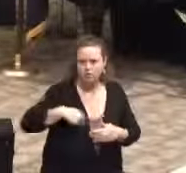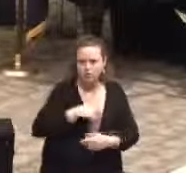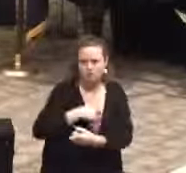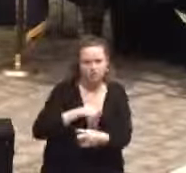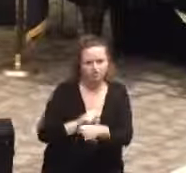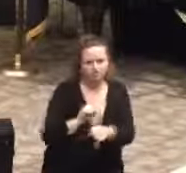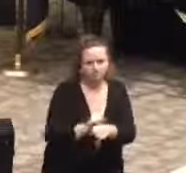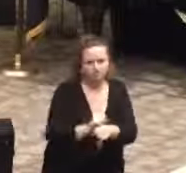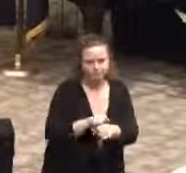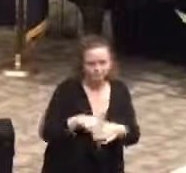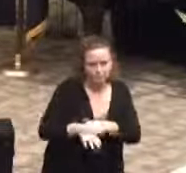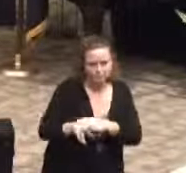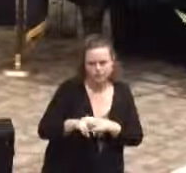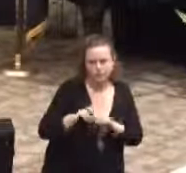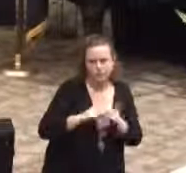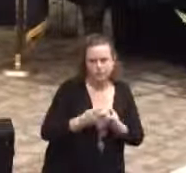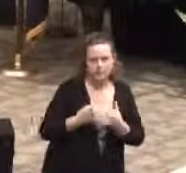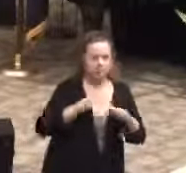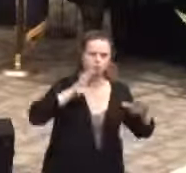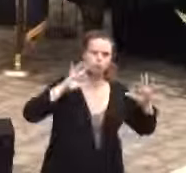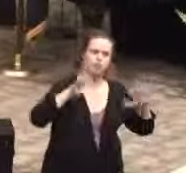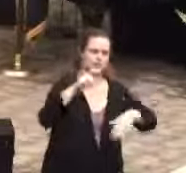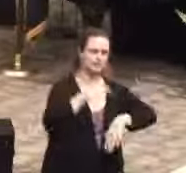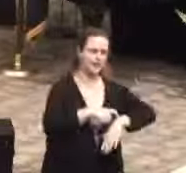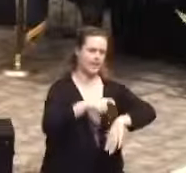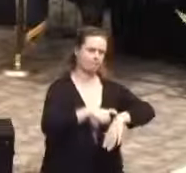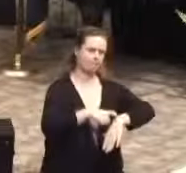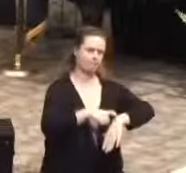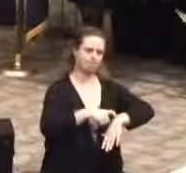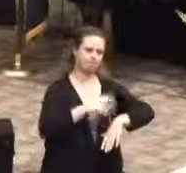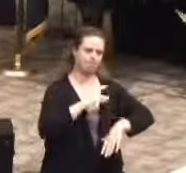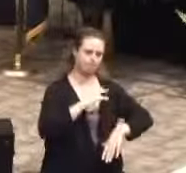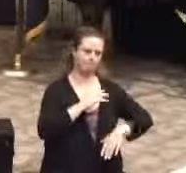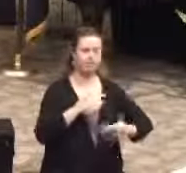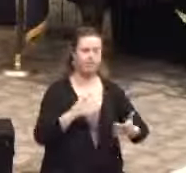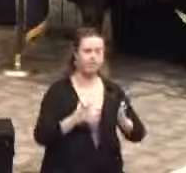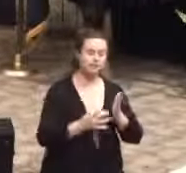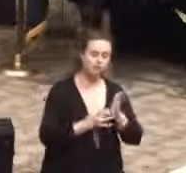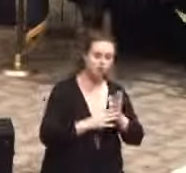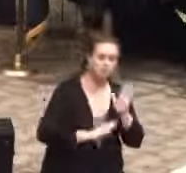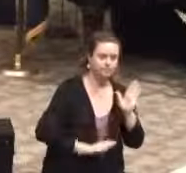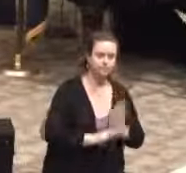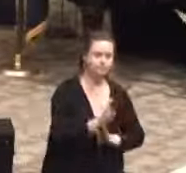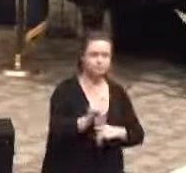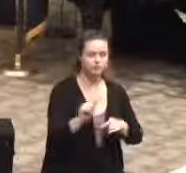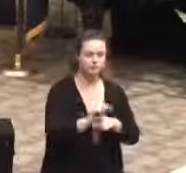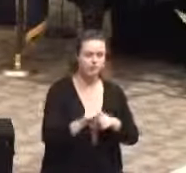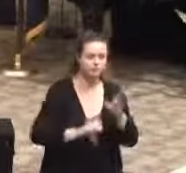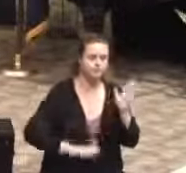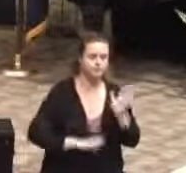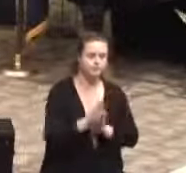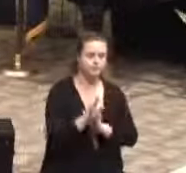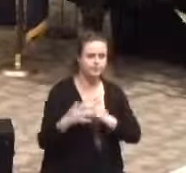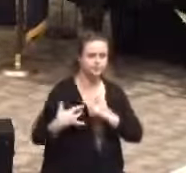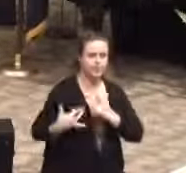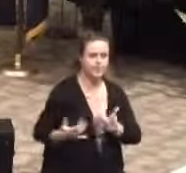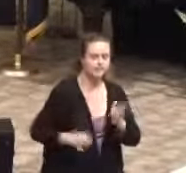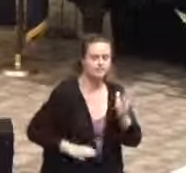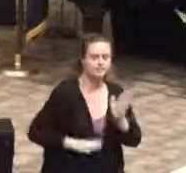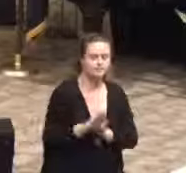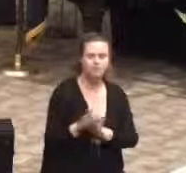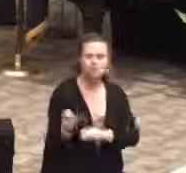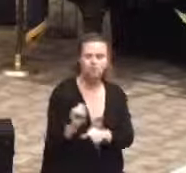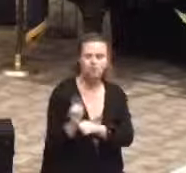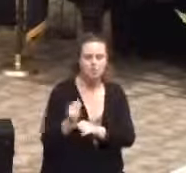to this department right now is great. The technologies and trainings and trends that we're looking at are definitely going to make your job